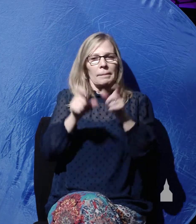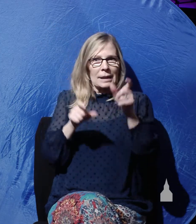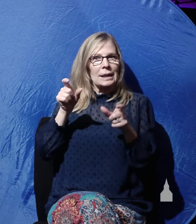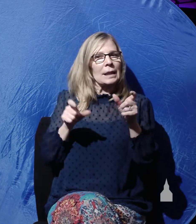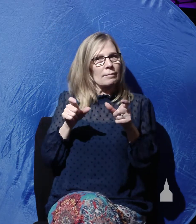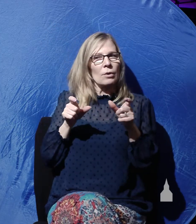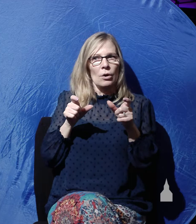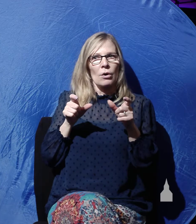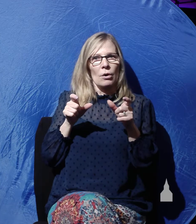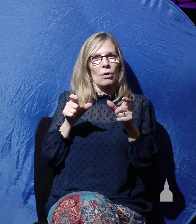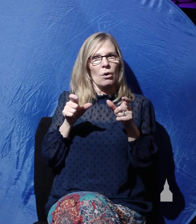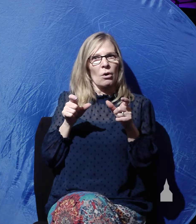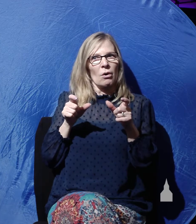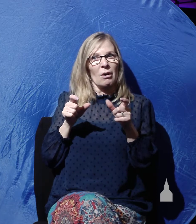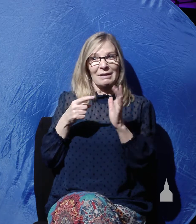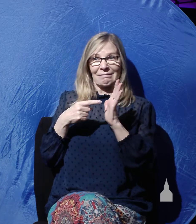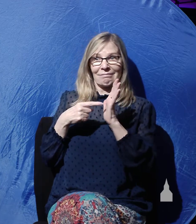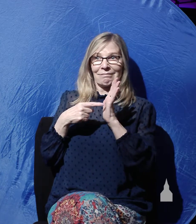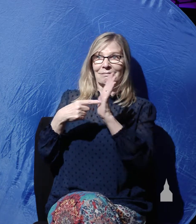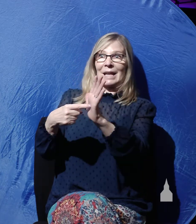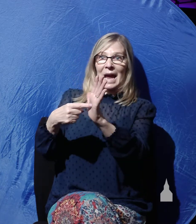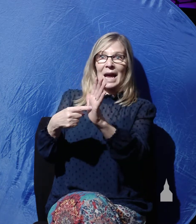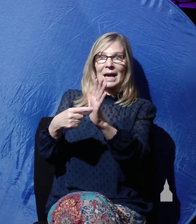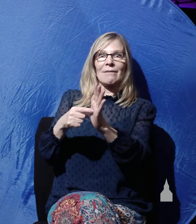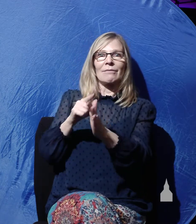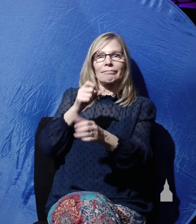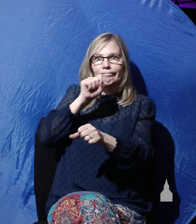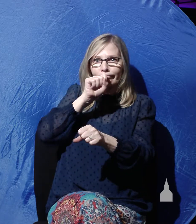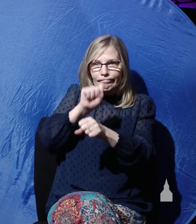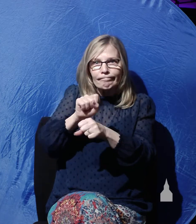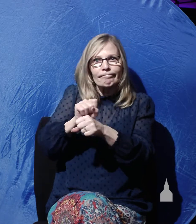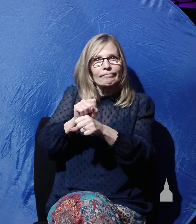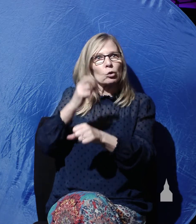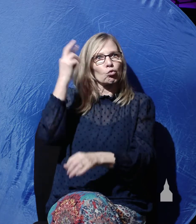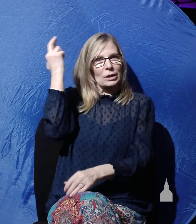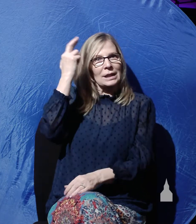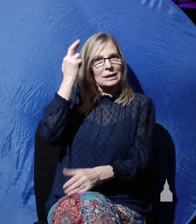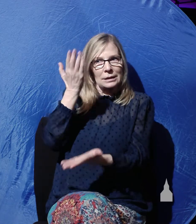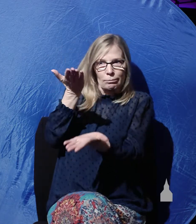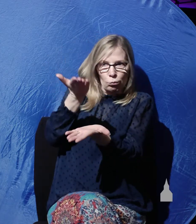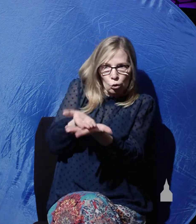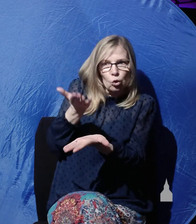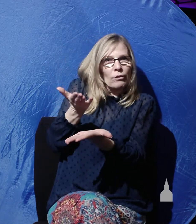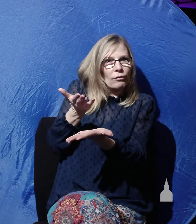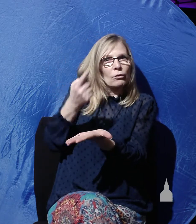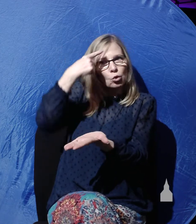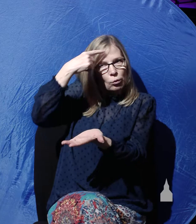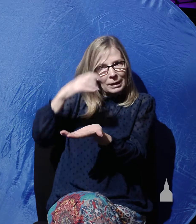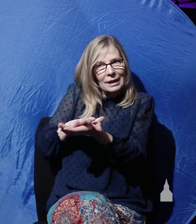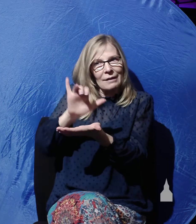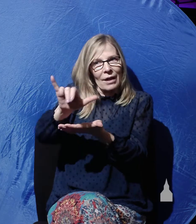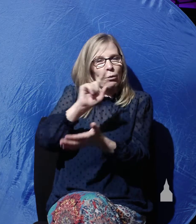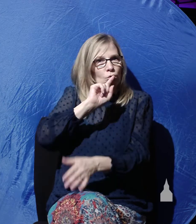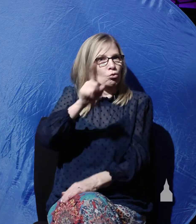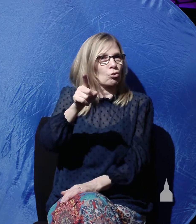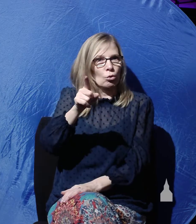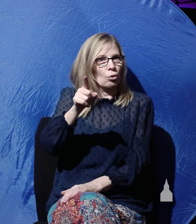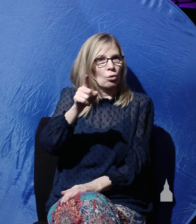they gave tangible reasons for believing that this was true, that the resurrection of Christ was not a hoax.